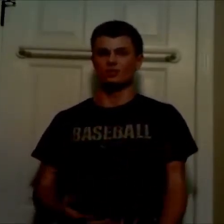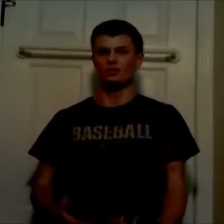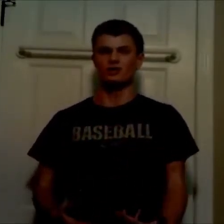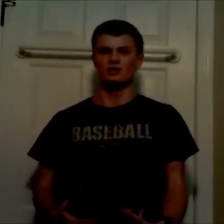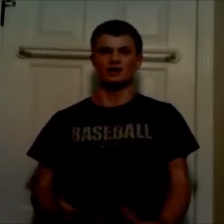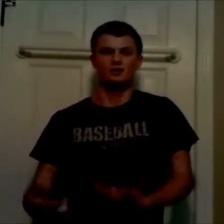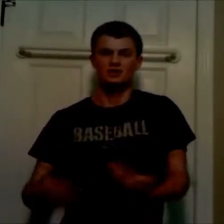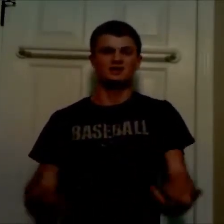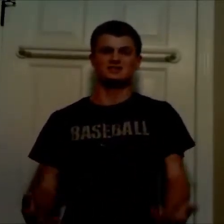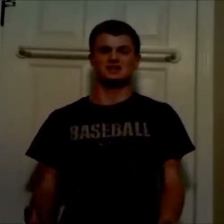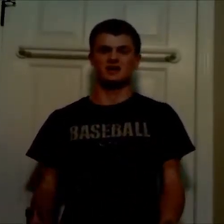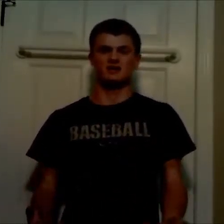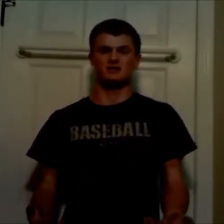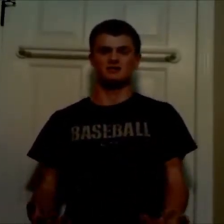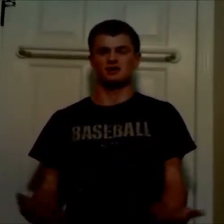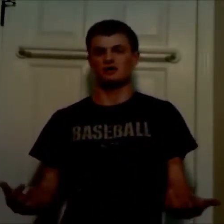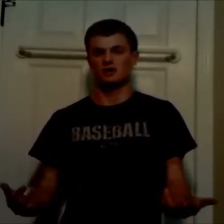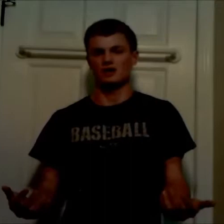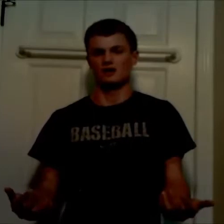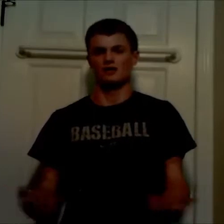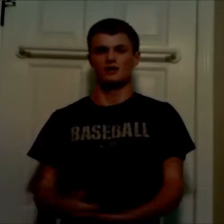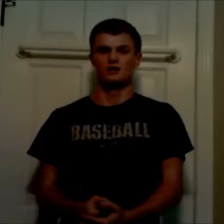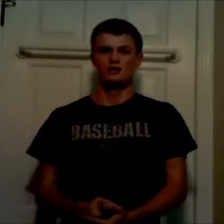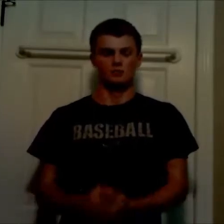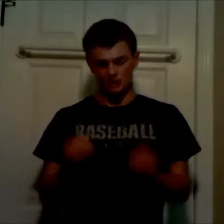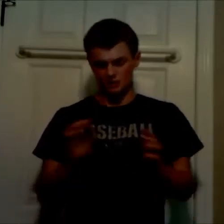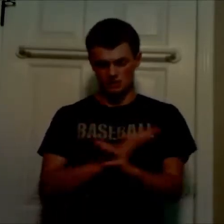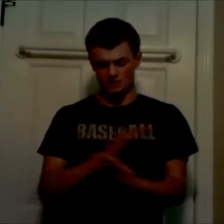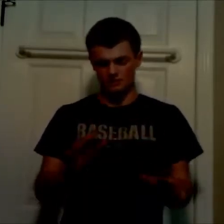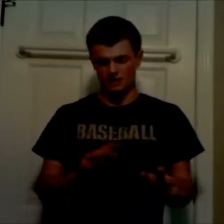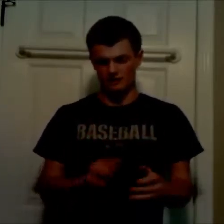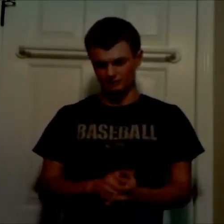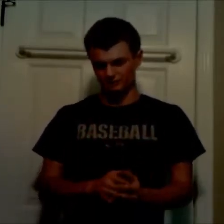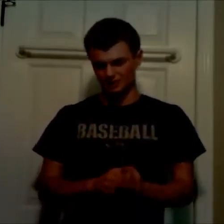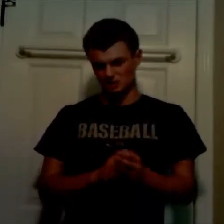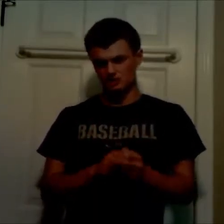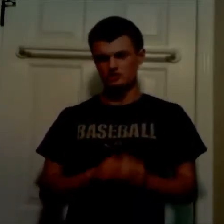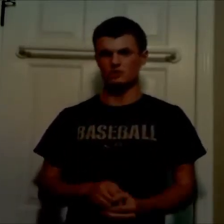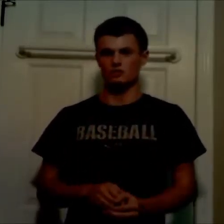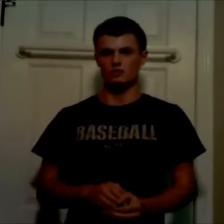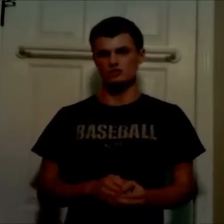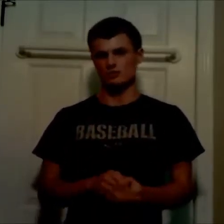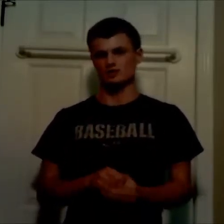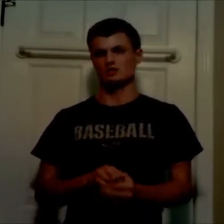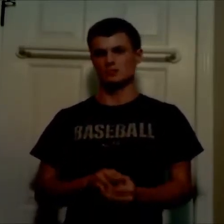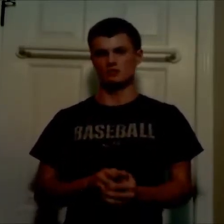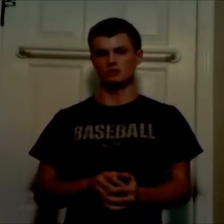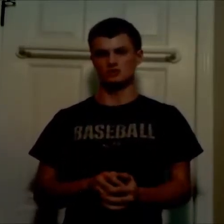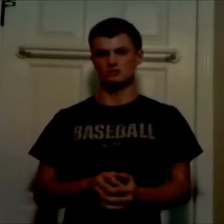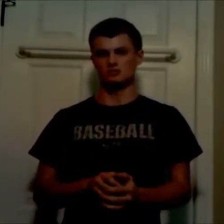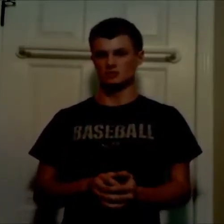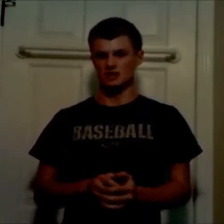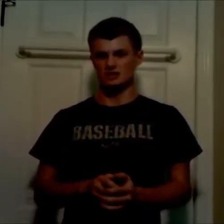story. I don't get into the characters. I don't care. But, anyways, enough of that. Should Star Wars go back to a May release date?